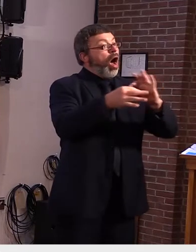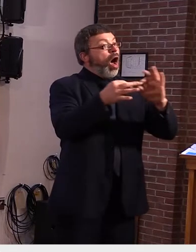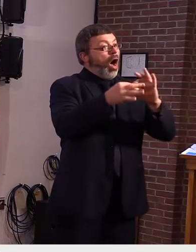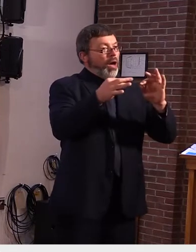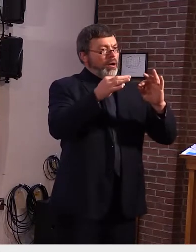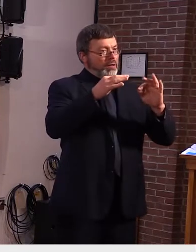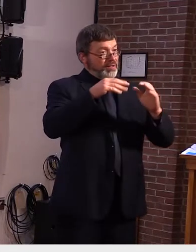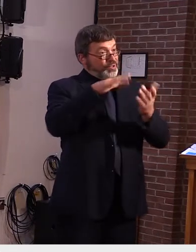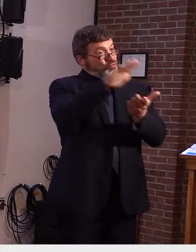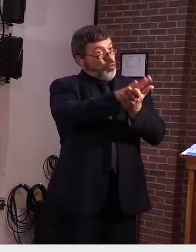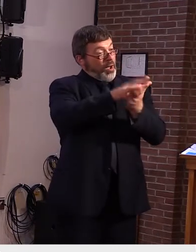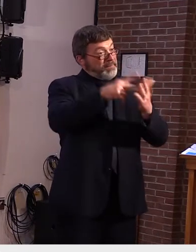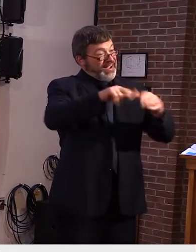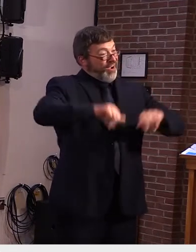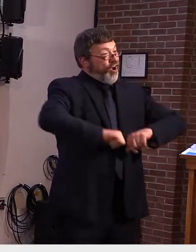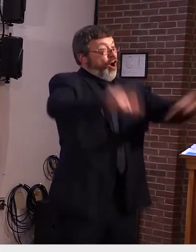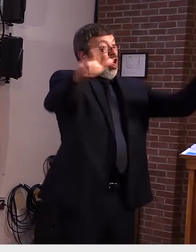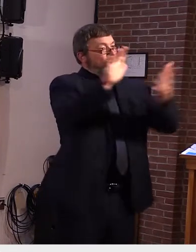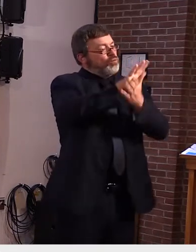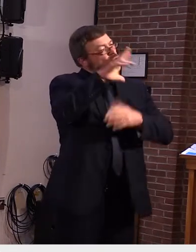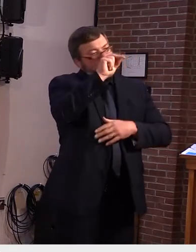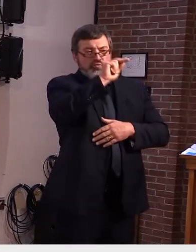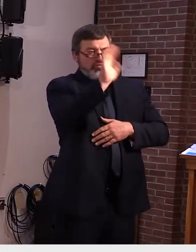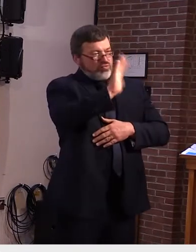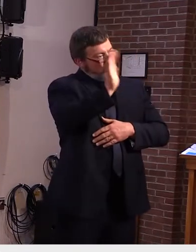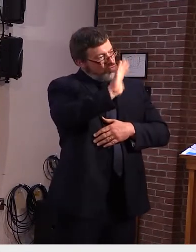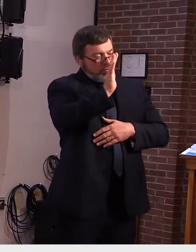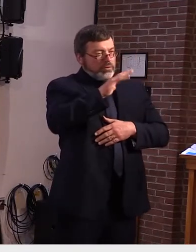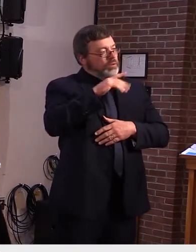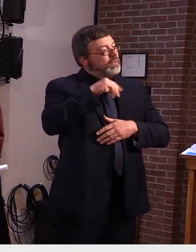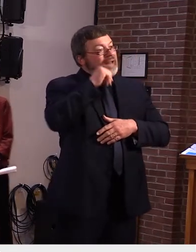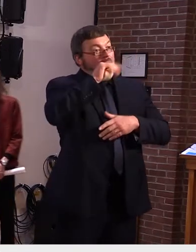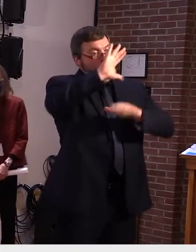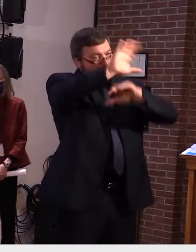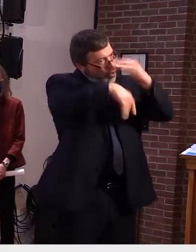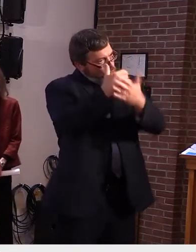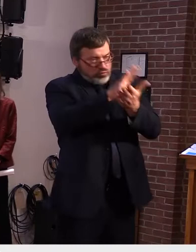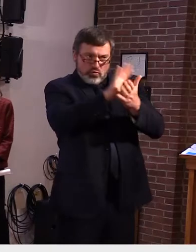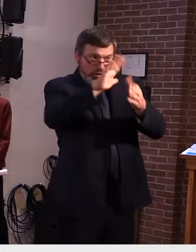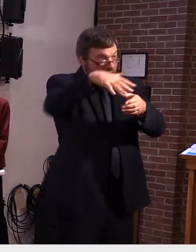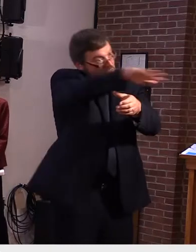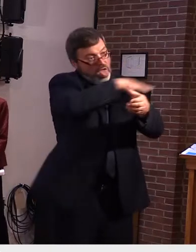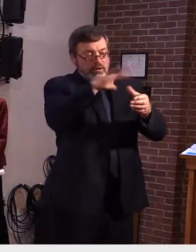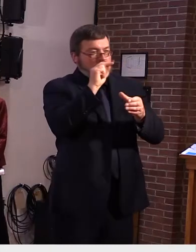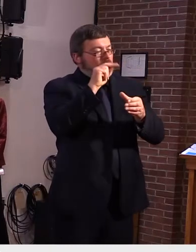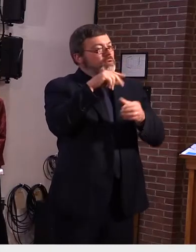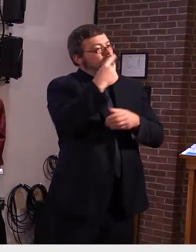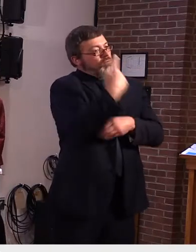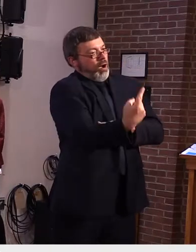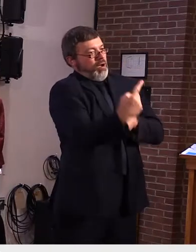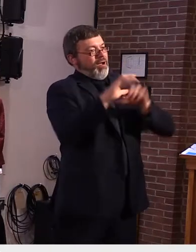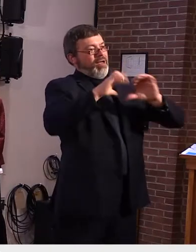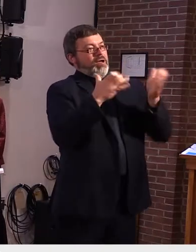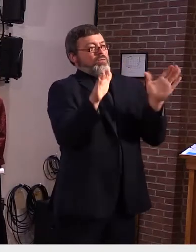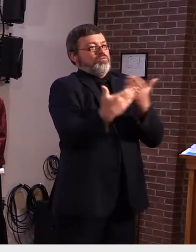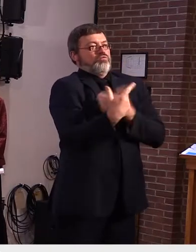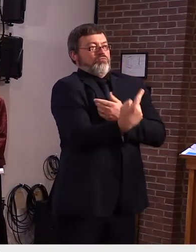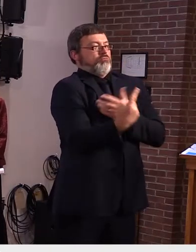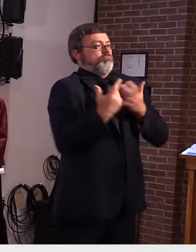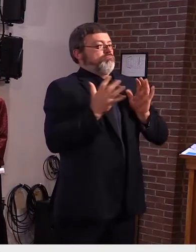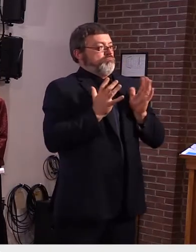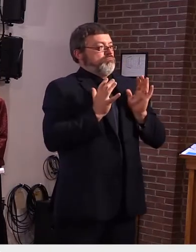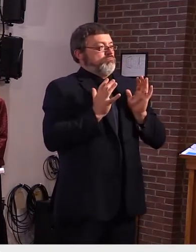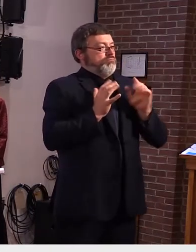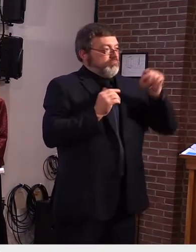cases when the contact tracing team goes out they talk about classrooms not entire schools and and